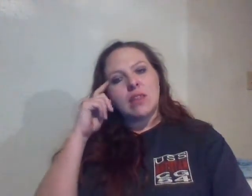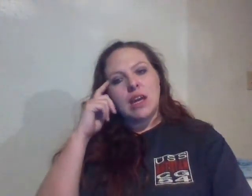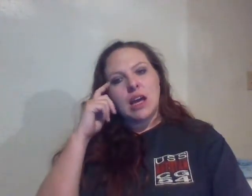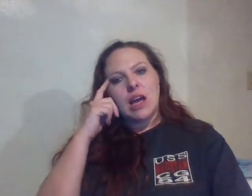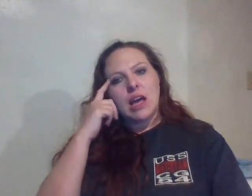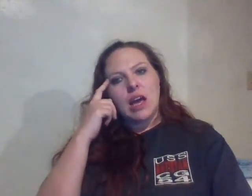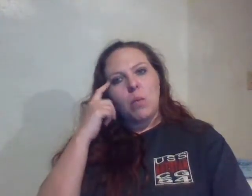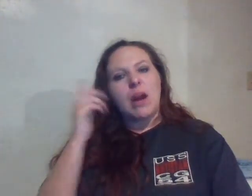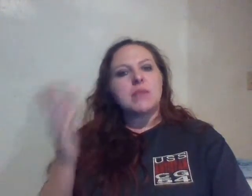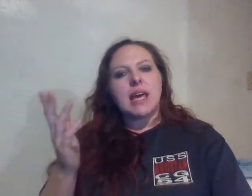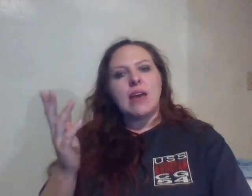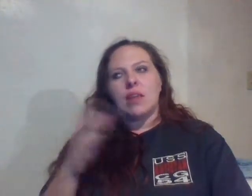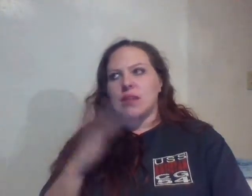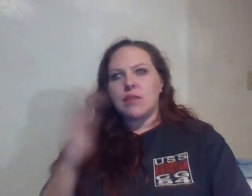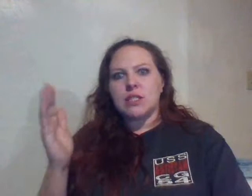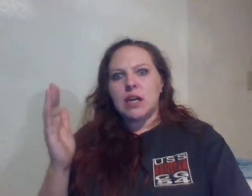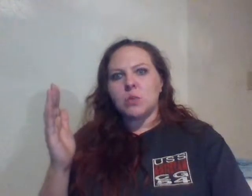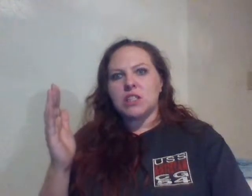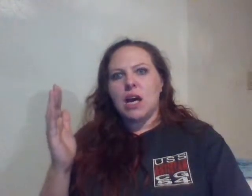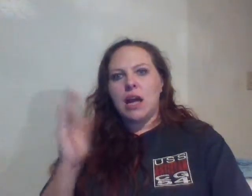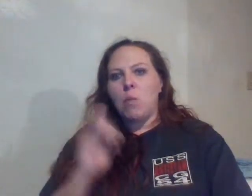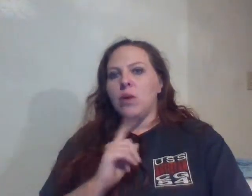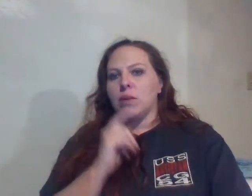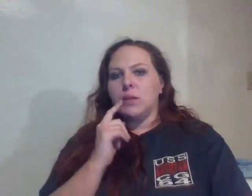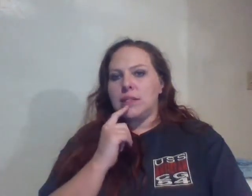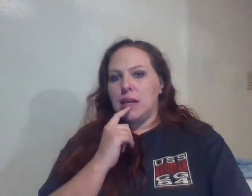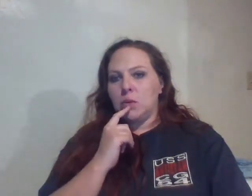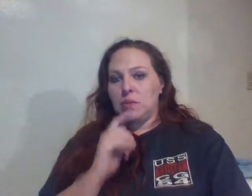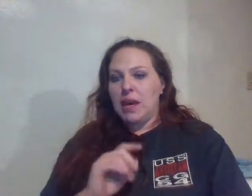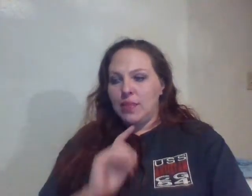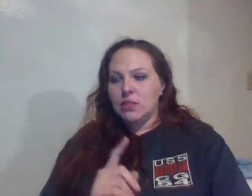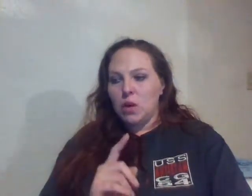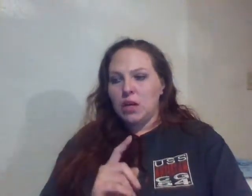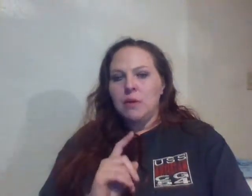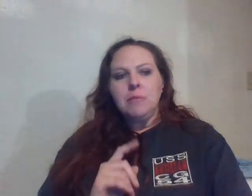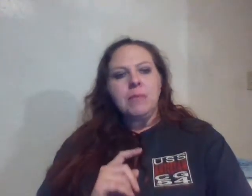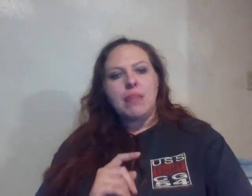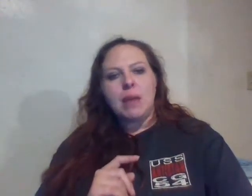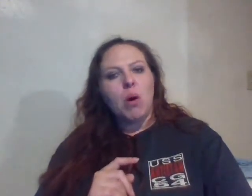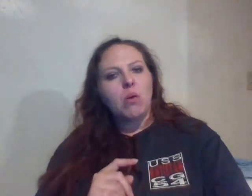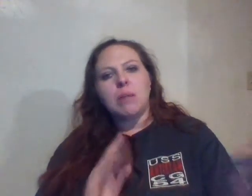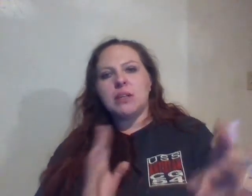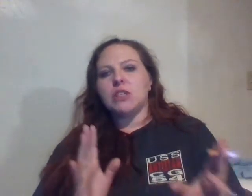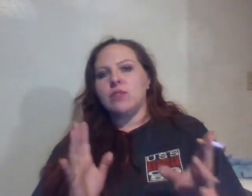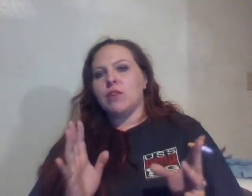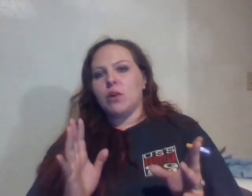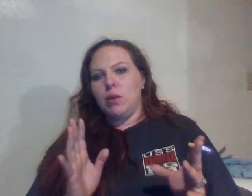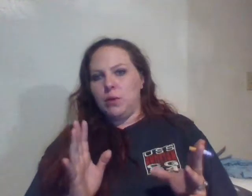I was a kid, several studies were done and one really resonated with me. And this one, they polled a bunch of different criminals